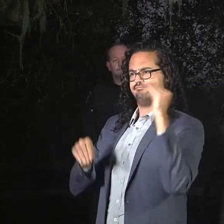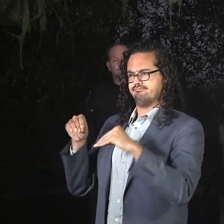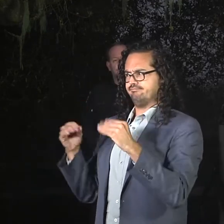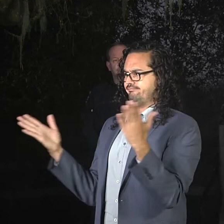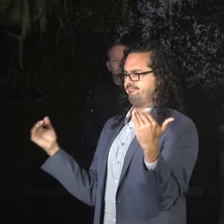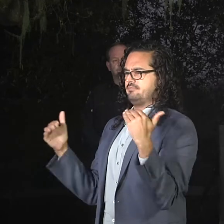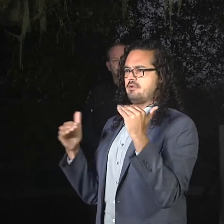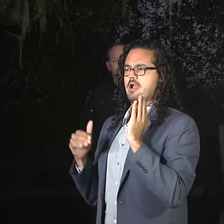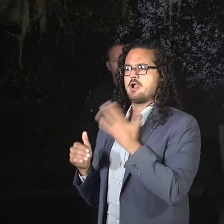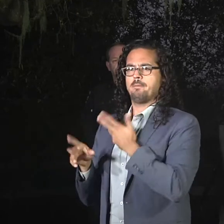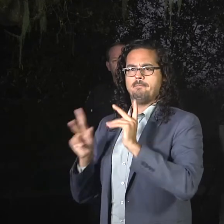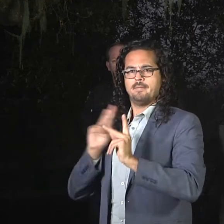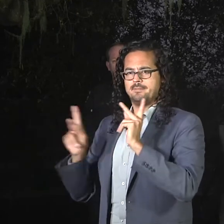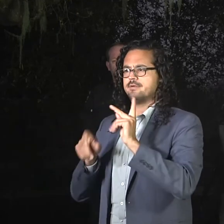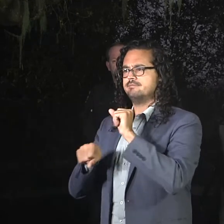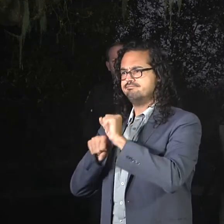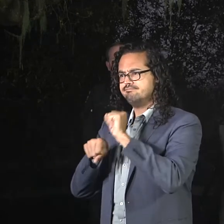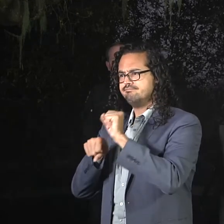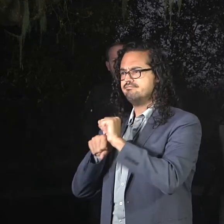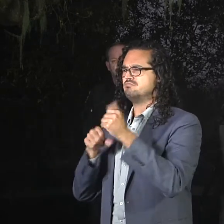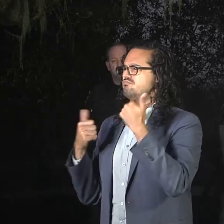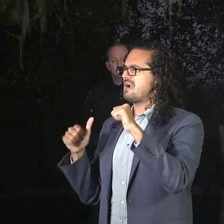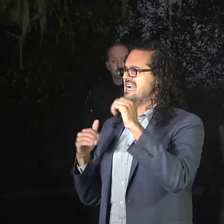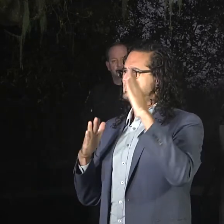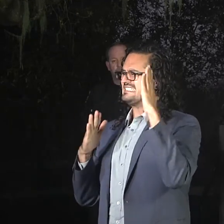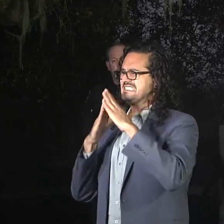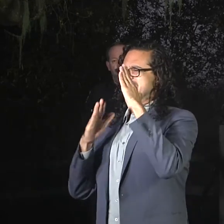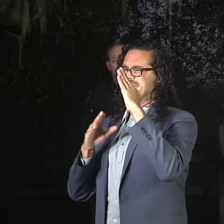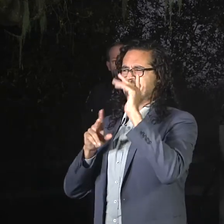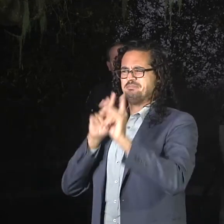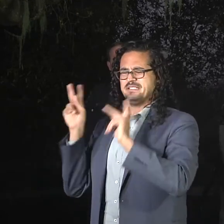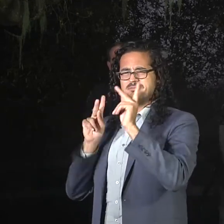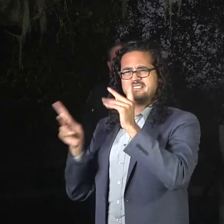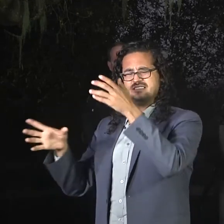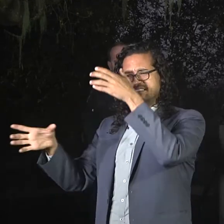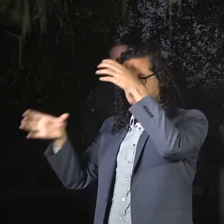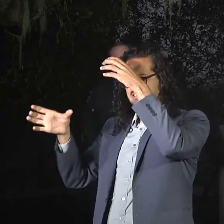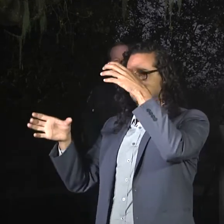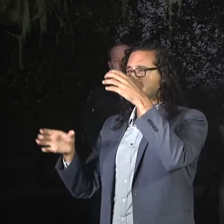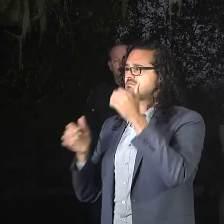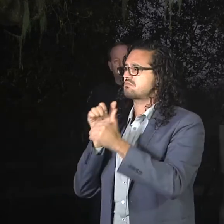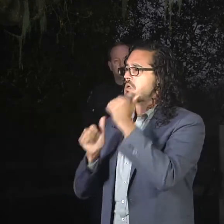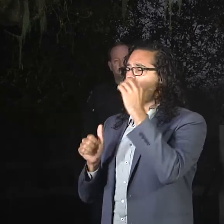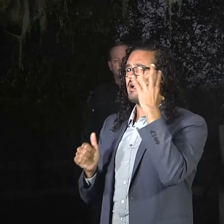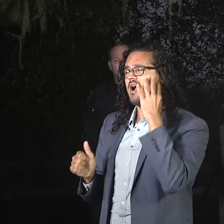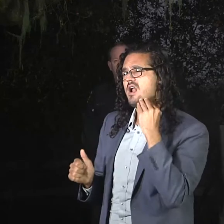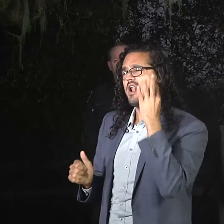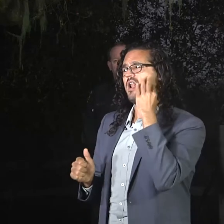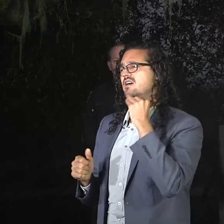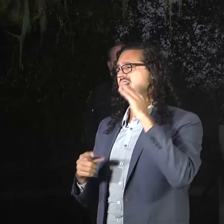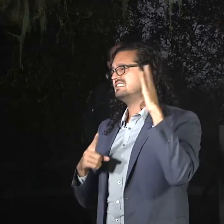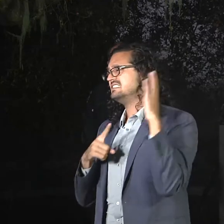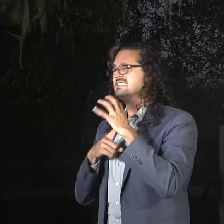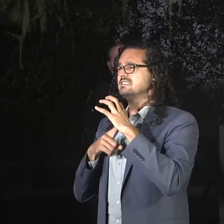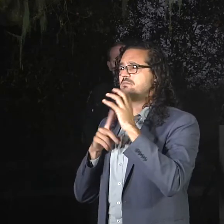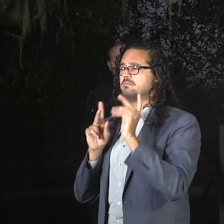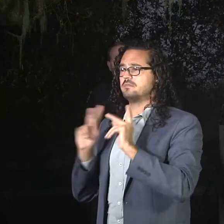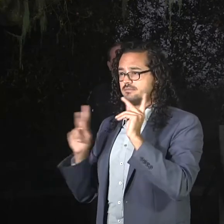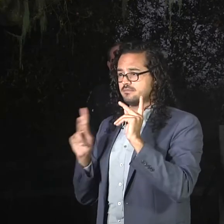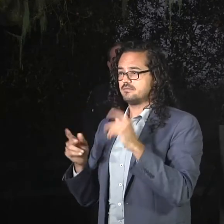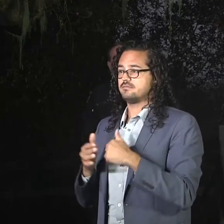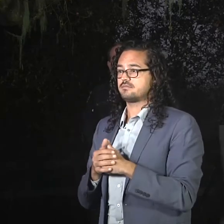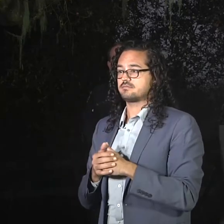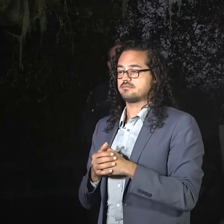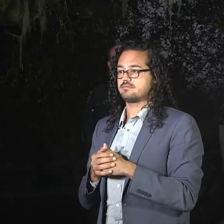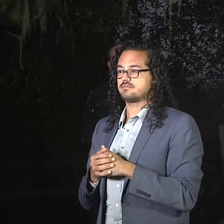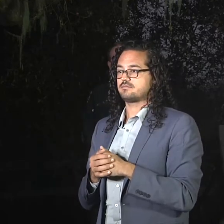have some of the most highly qualified, the most highly experienced individuals there. To run this firing operation, the four